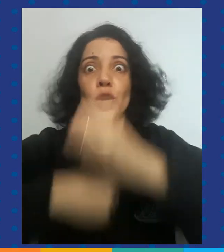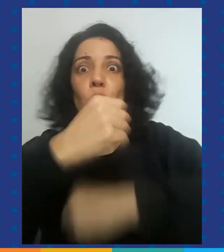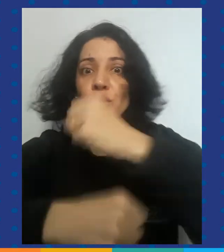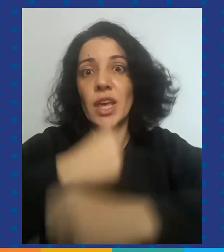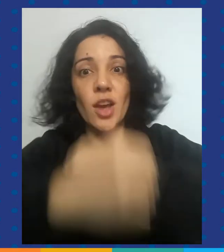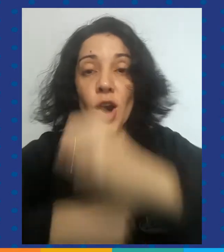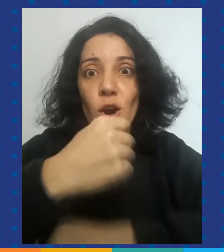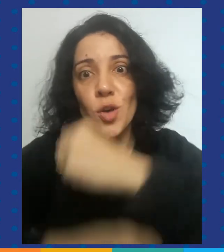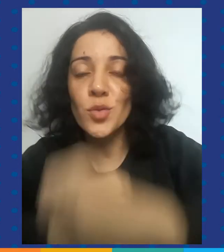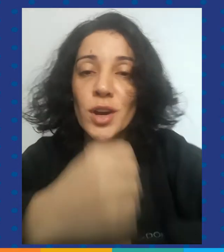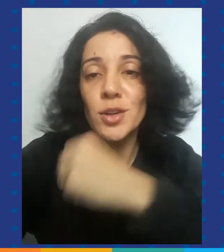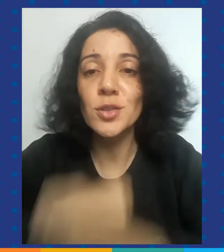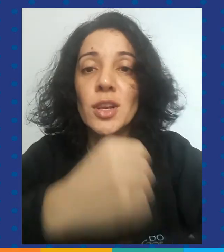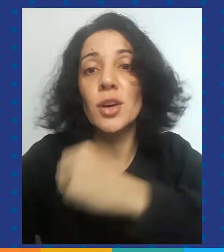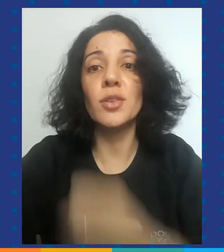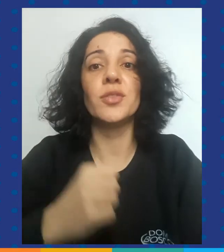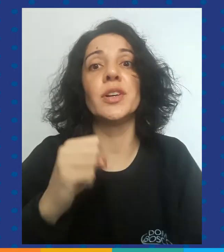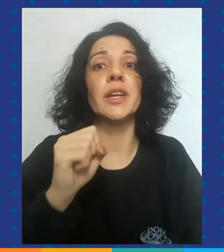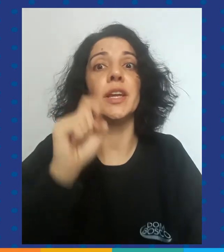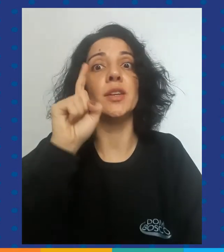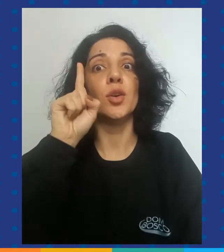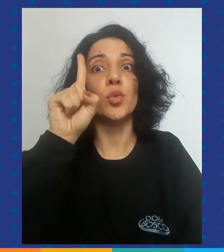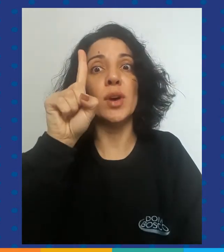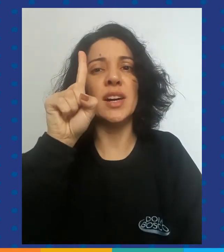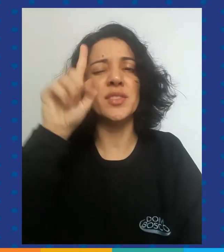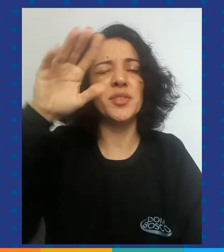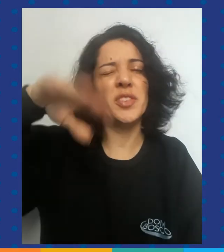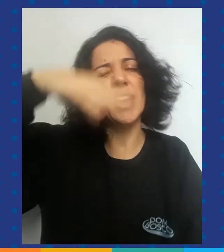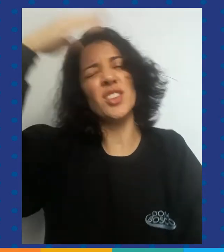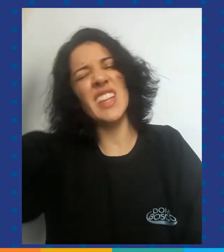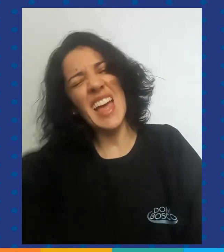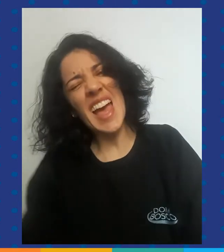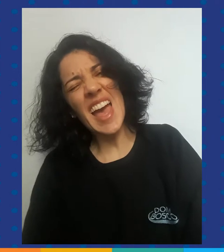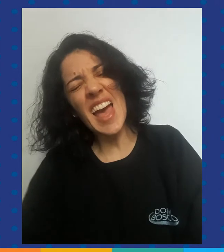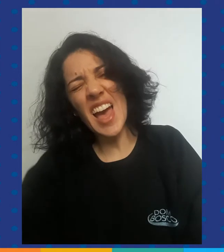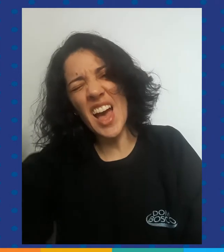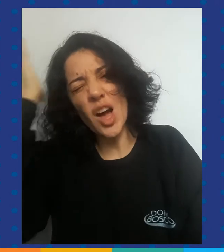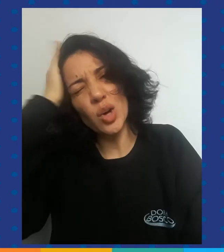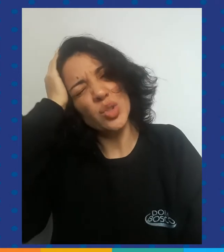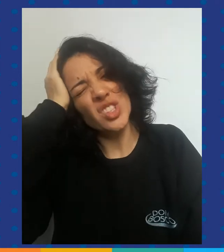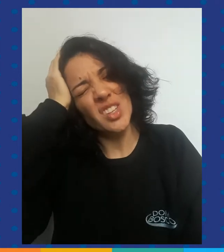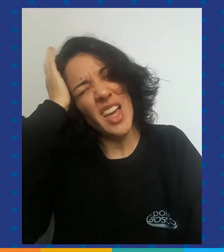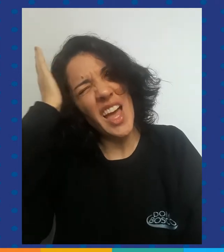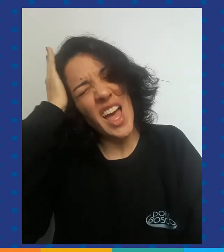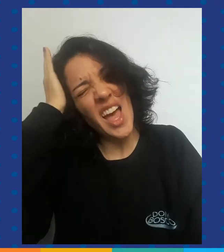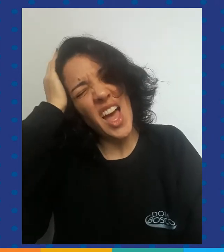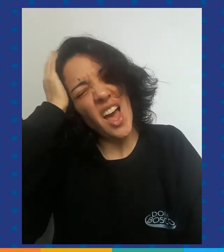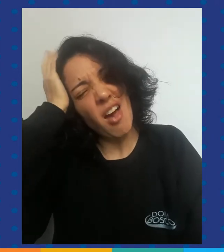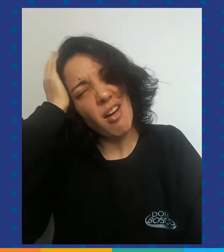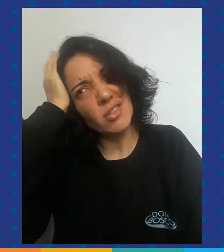So, they all rolled over and one fell out.